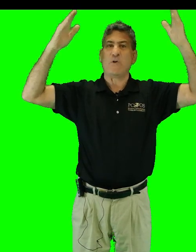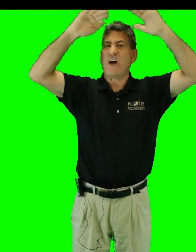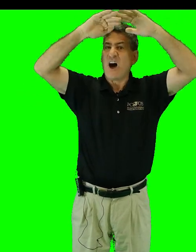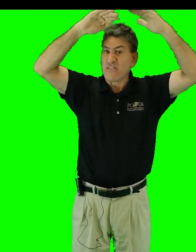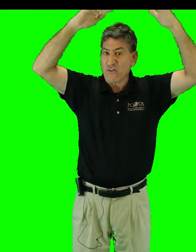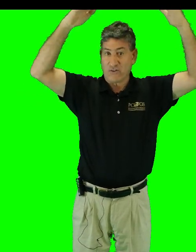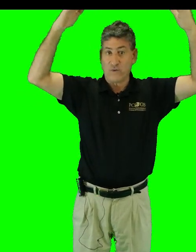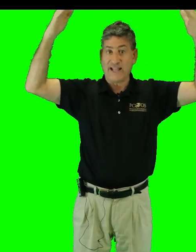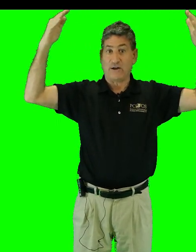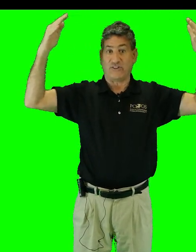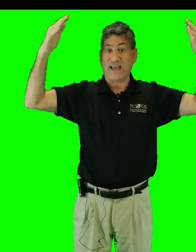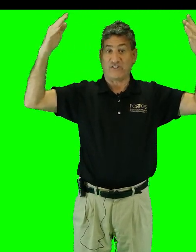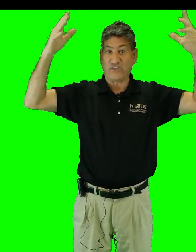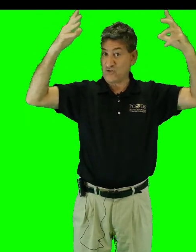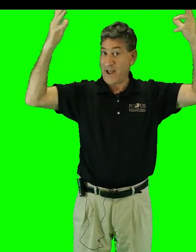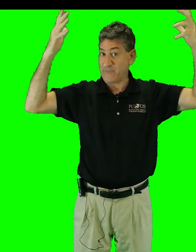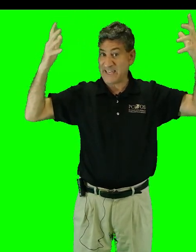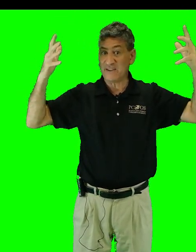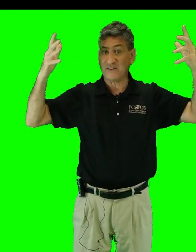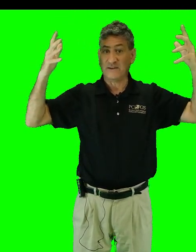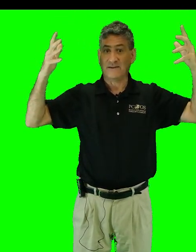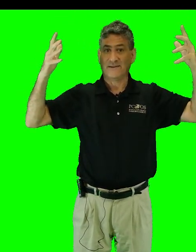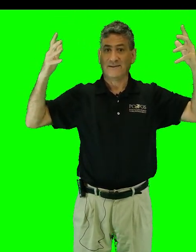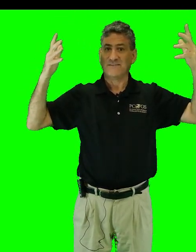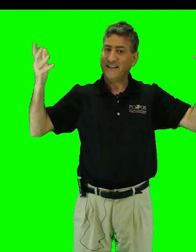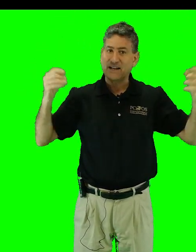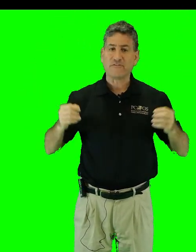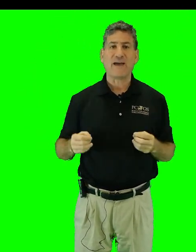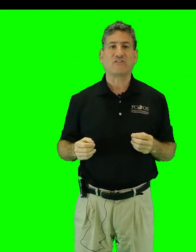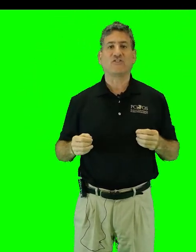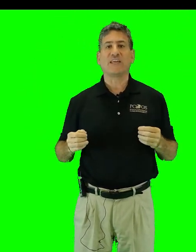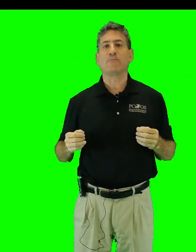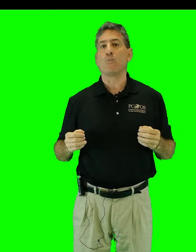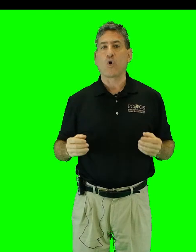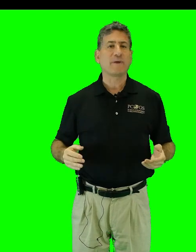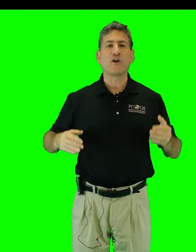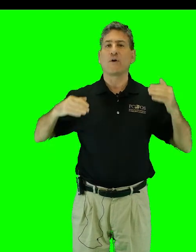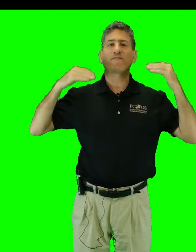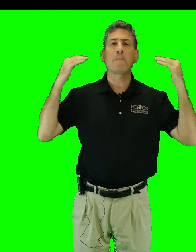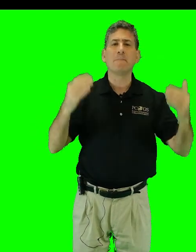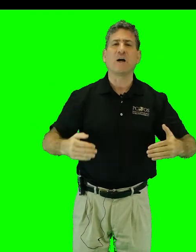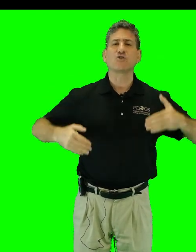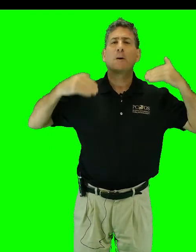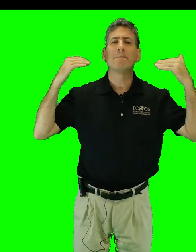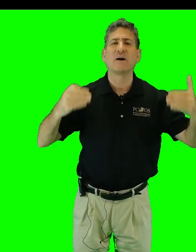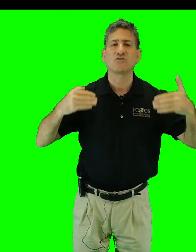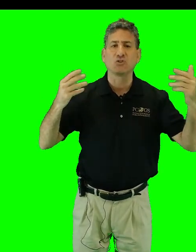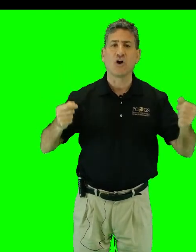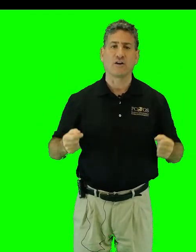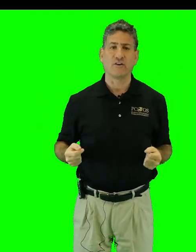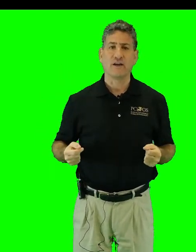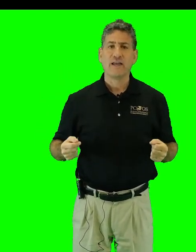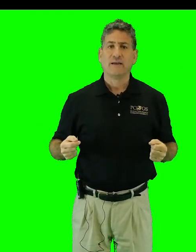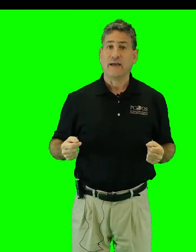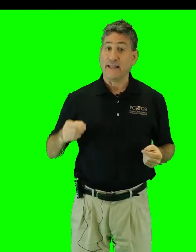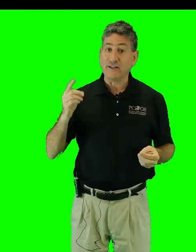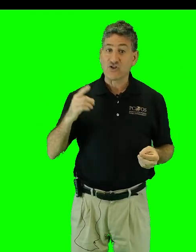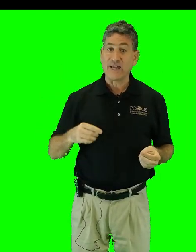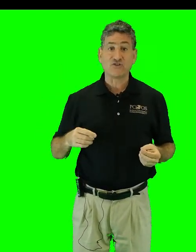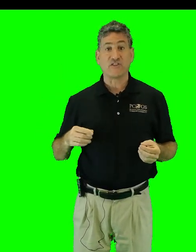with other greenhouse gases that trap the heat? The net effect is to keep the warming going for much, much longer. And any change to